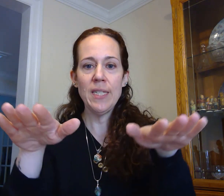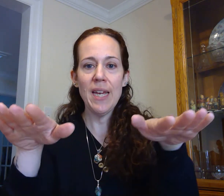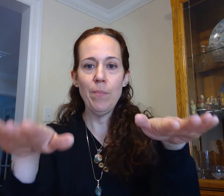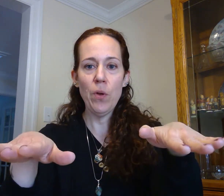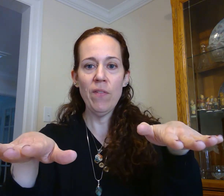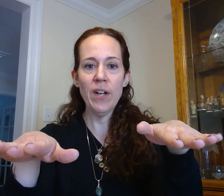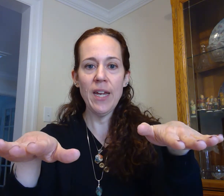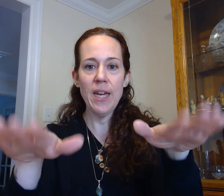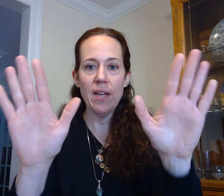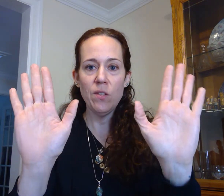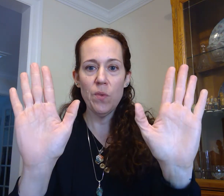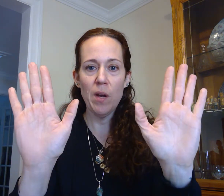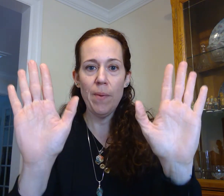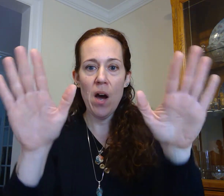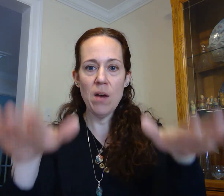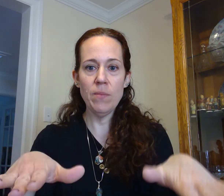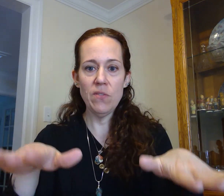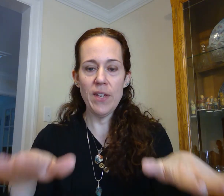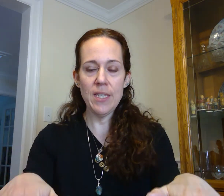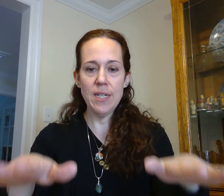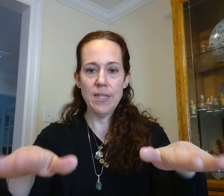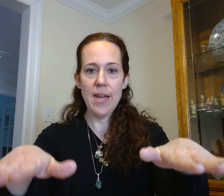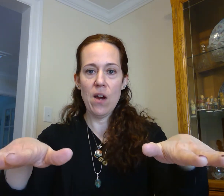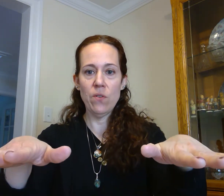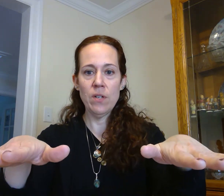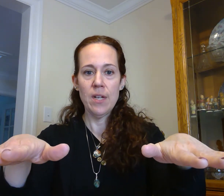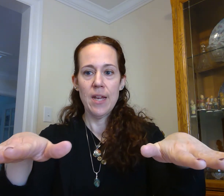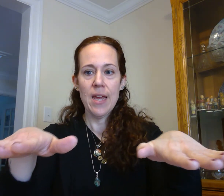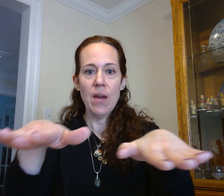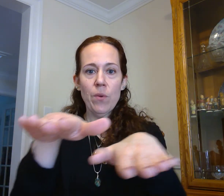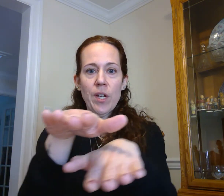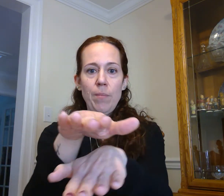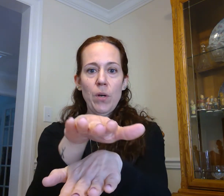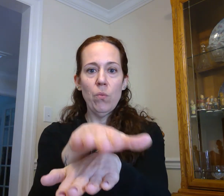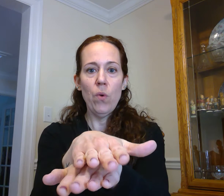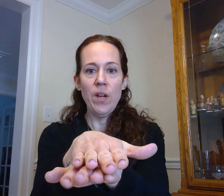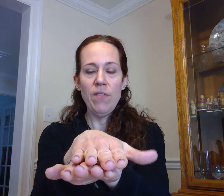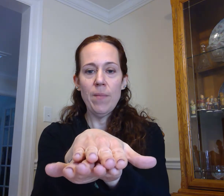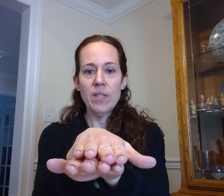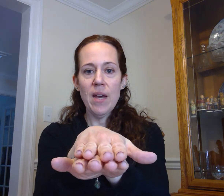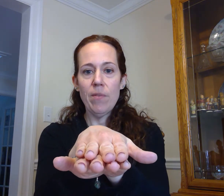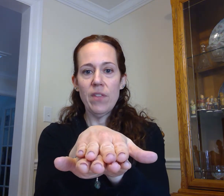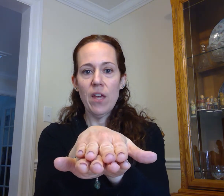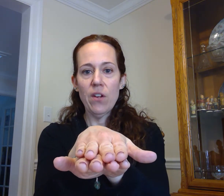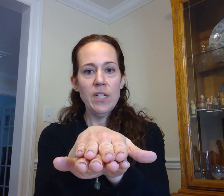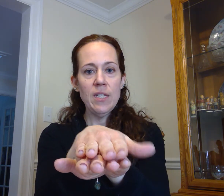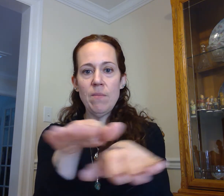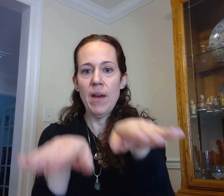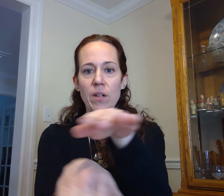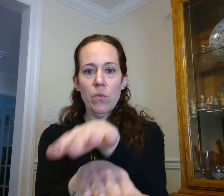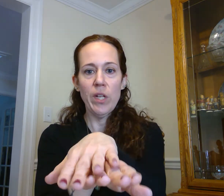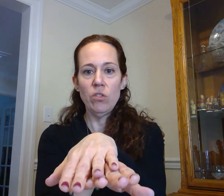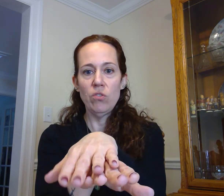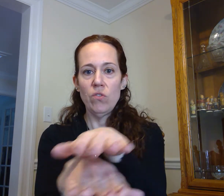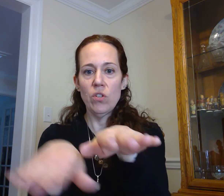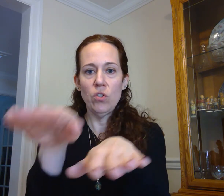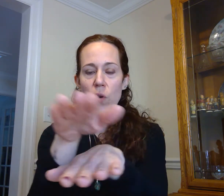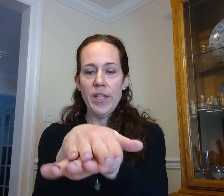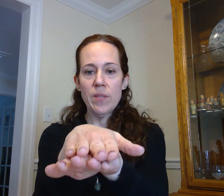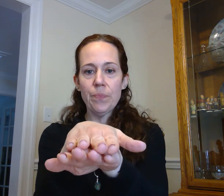take both of our hands with our palms facing down and we're gonna put one of them on top of the other it doesn't matter which your choice and